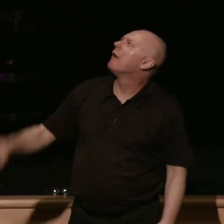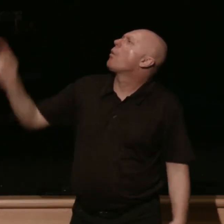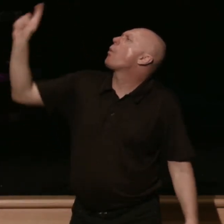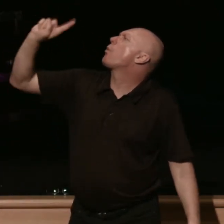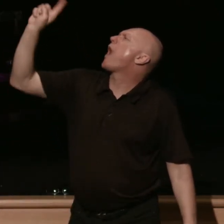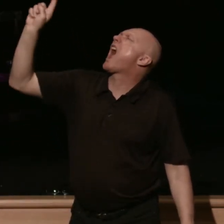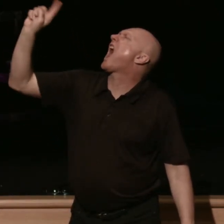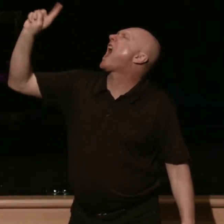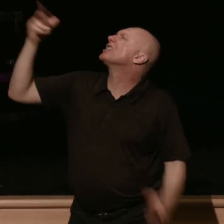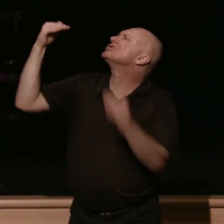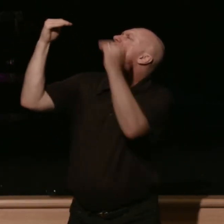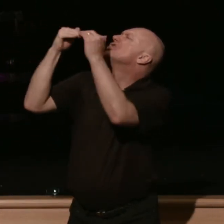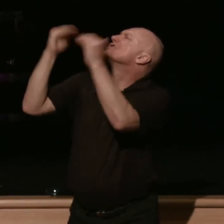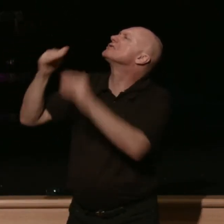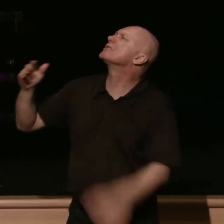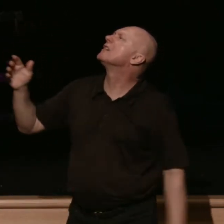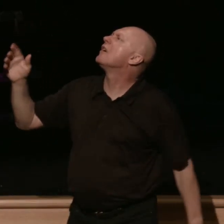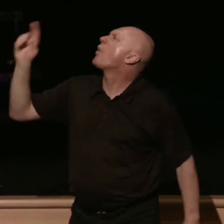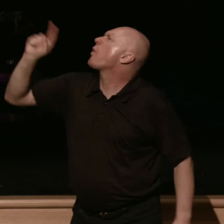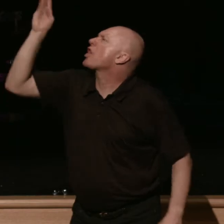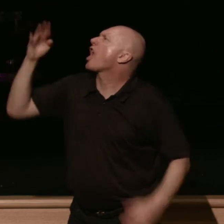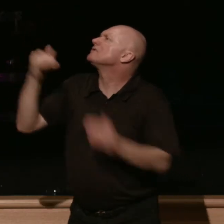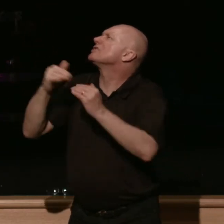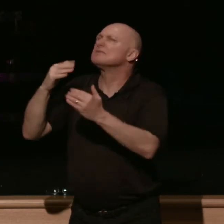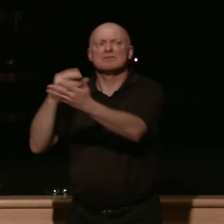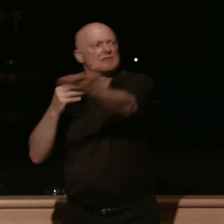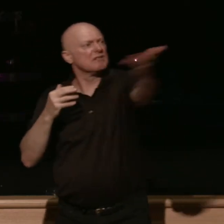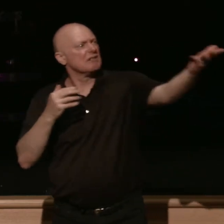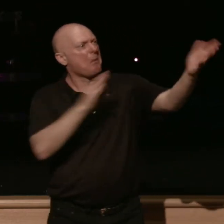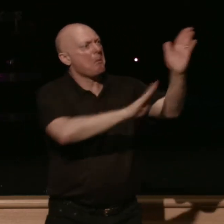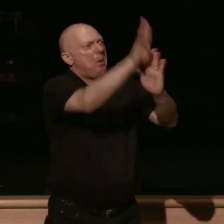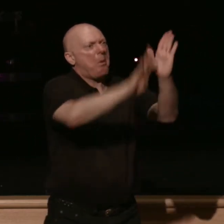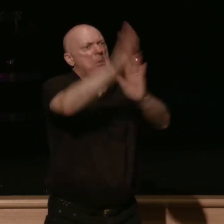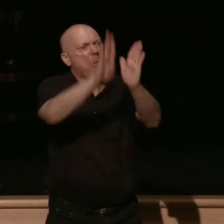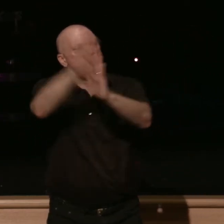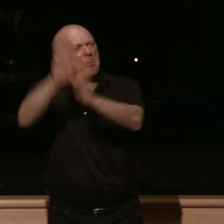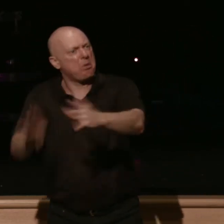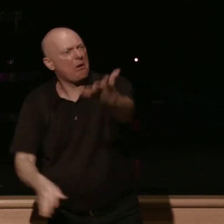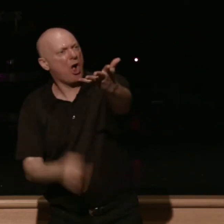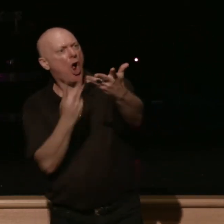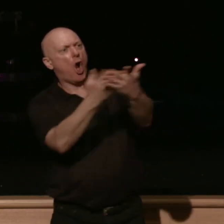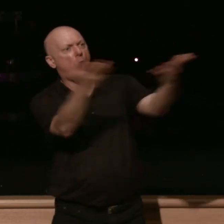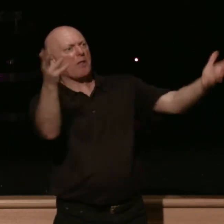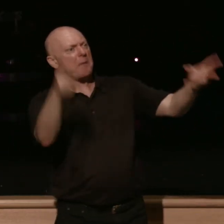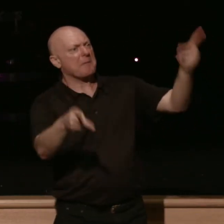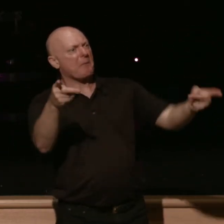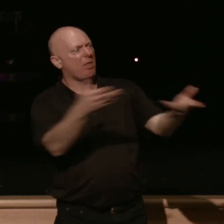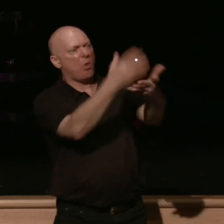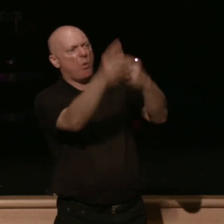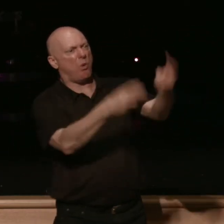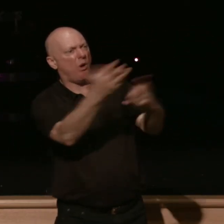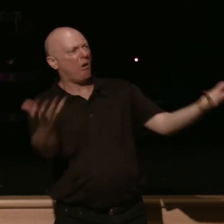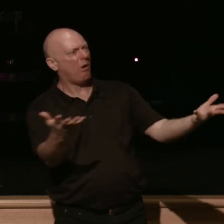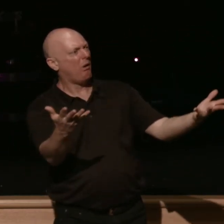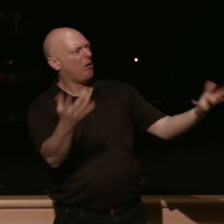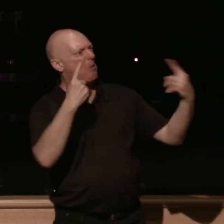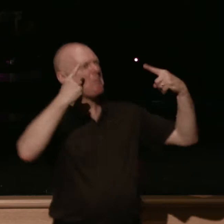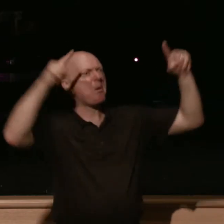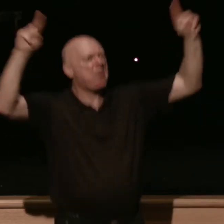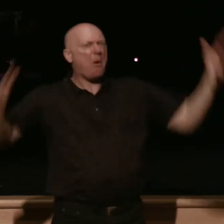is the god of justice just look at the mess where is the god of justice i guess he's